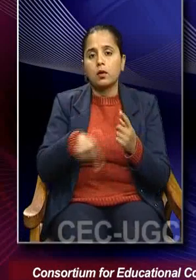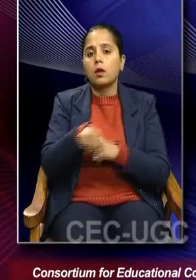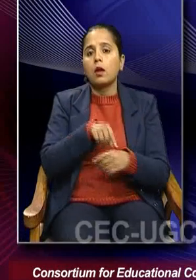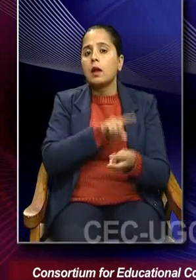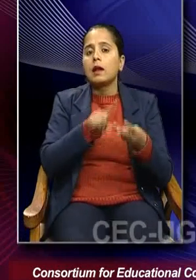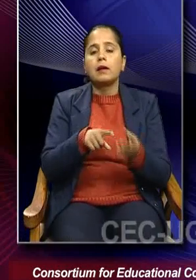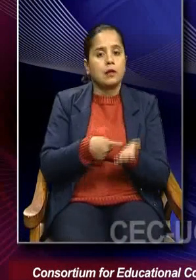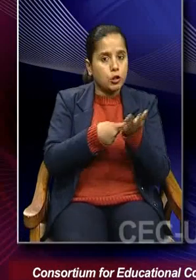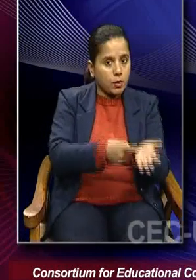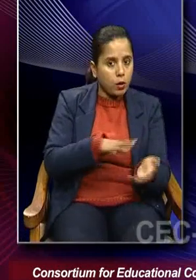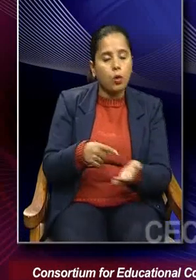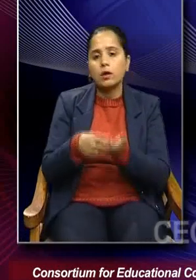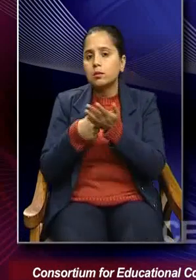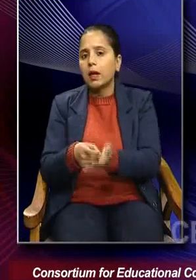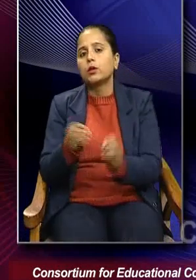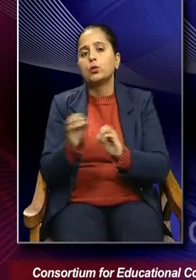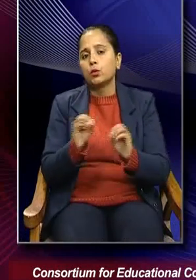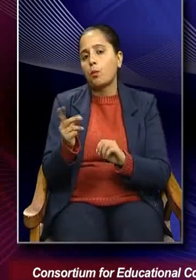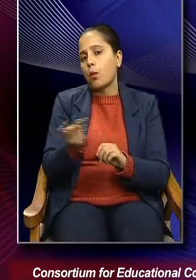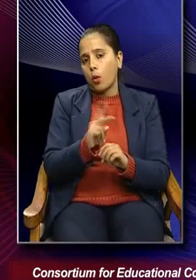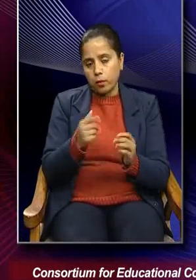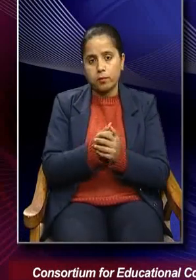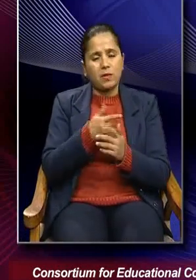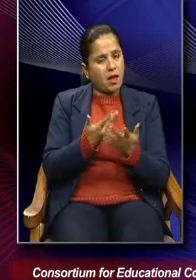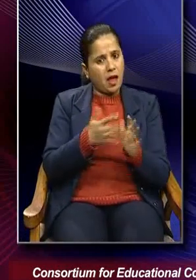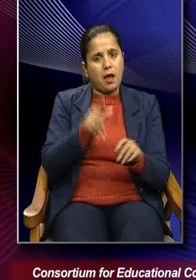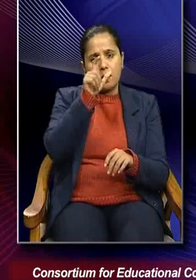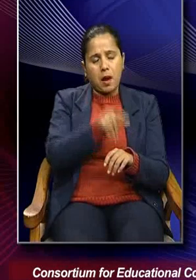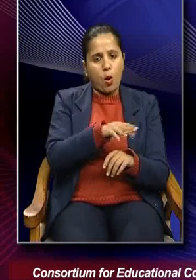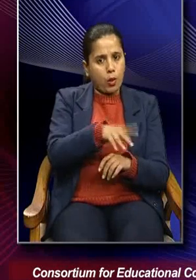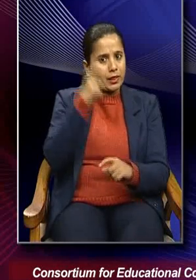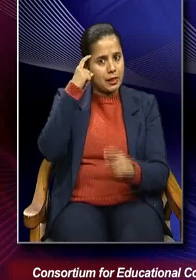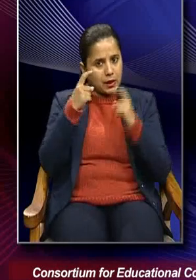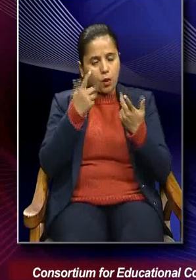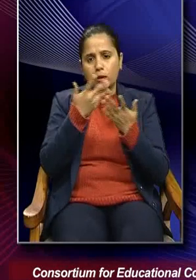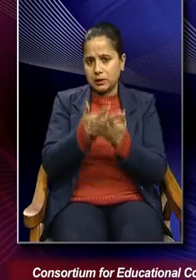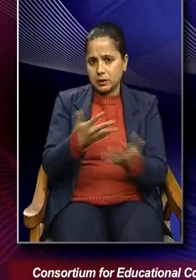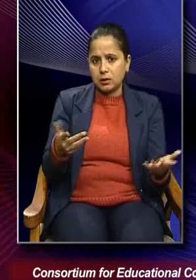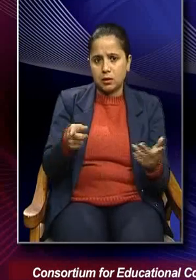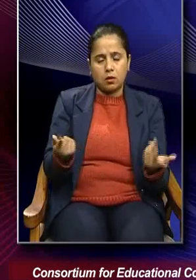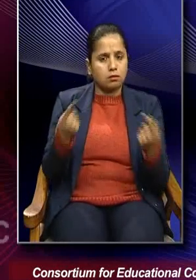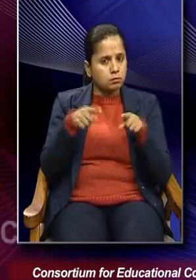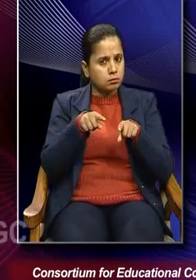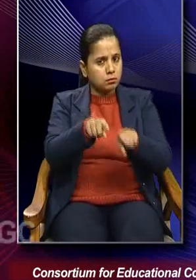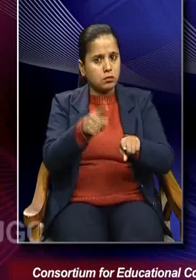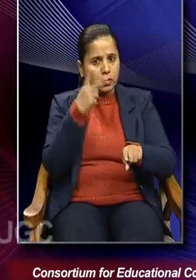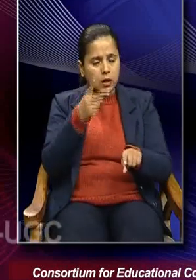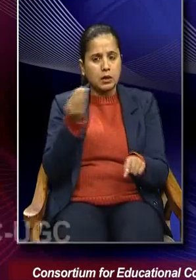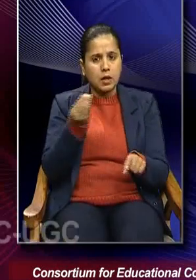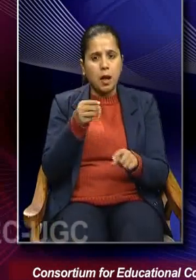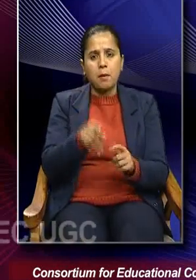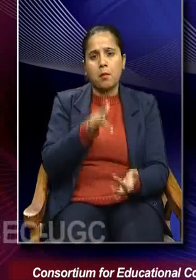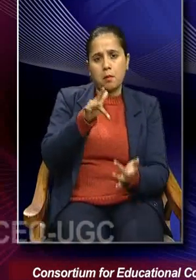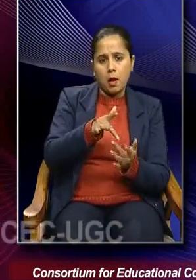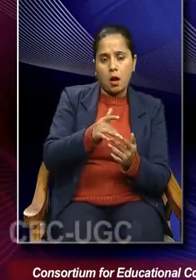and unrespectable. Anyone or thing aligning with typical middle or upper